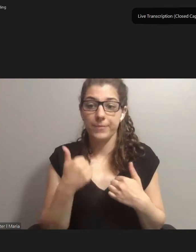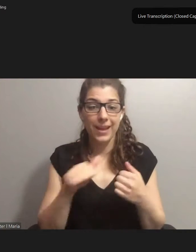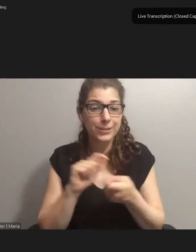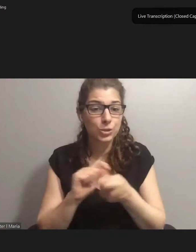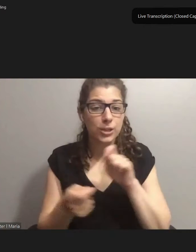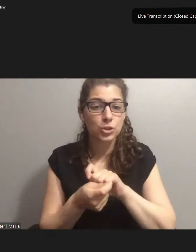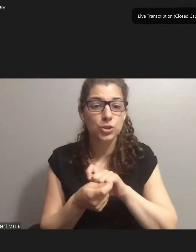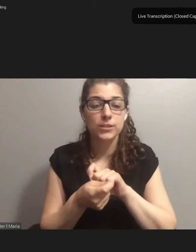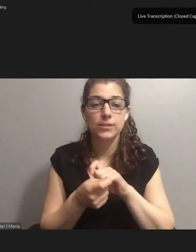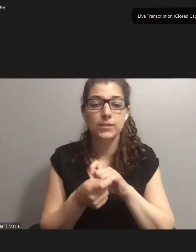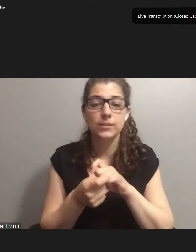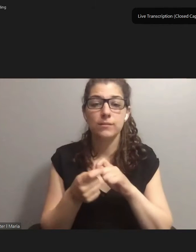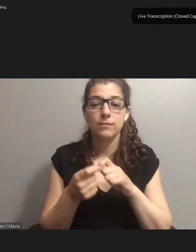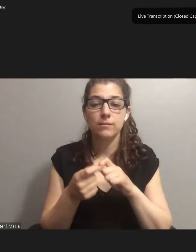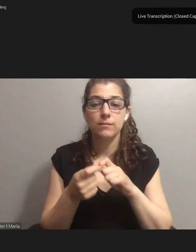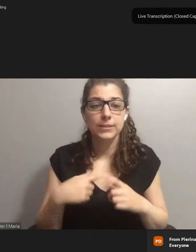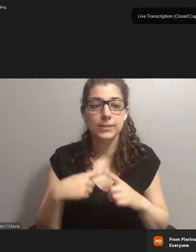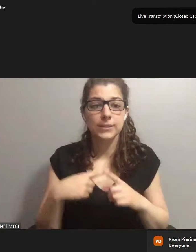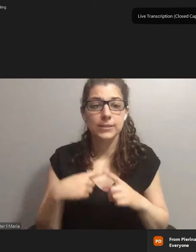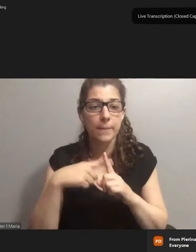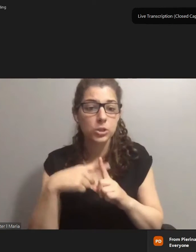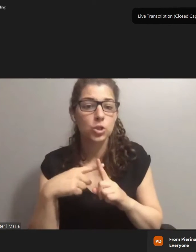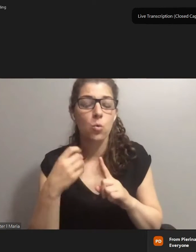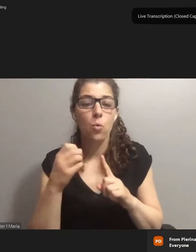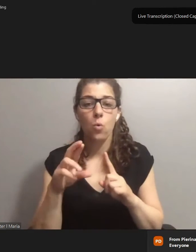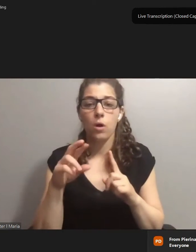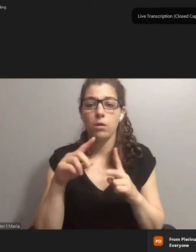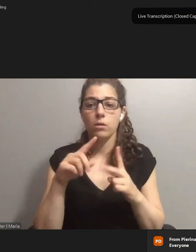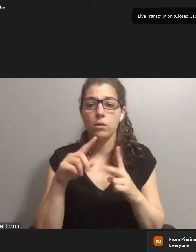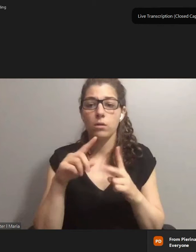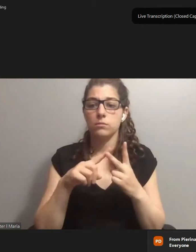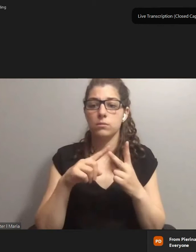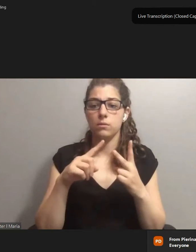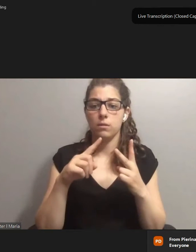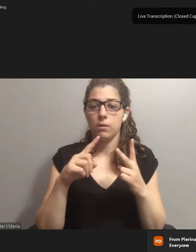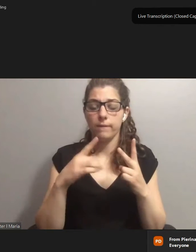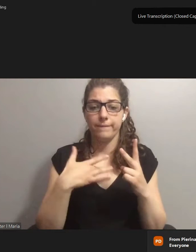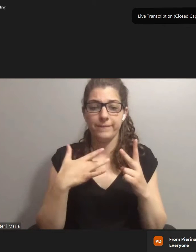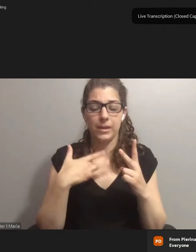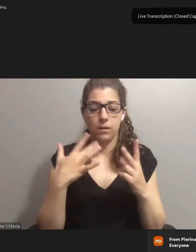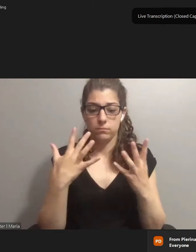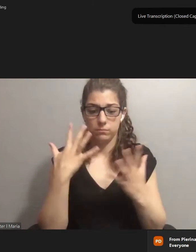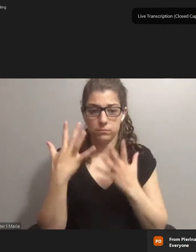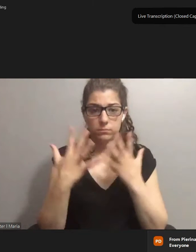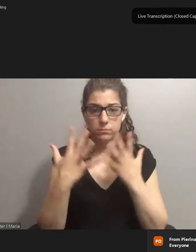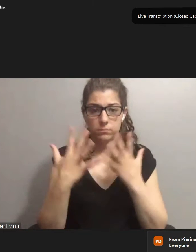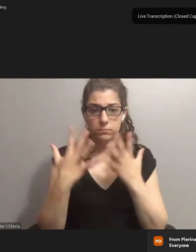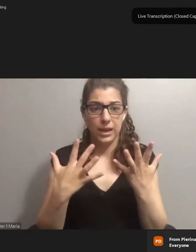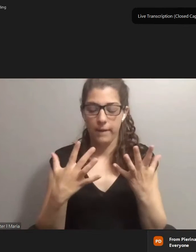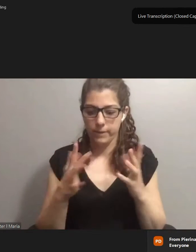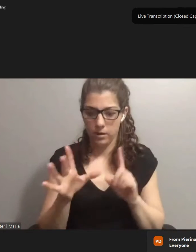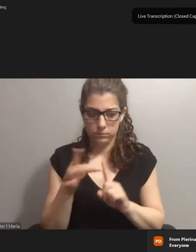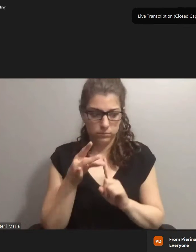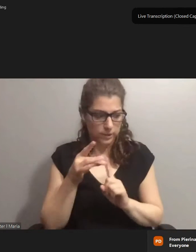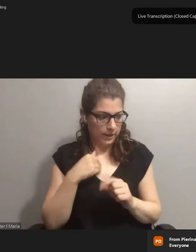body temperature or a respiratory disorder had me think I had caught COVID.